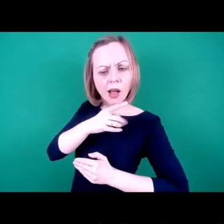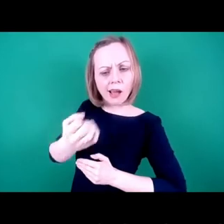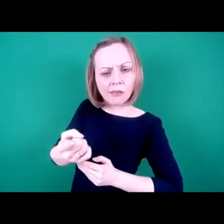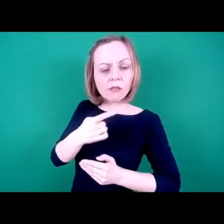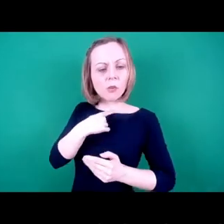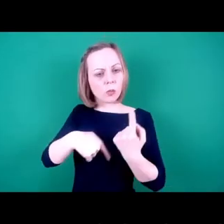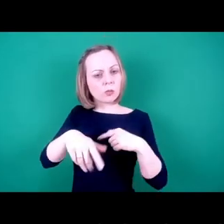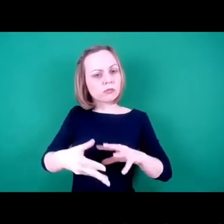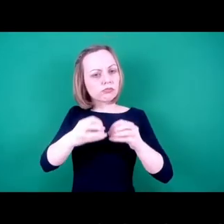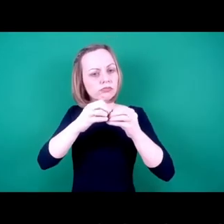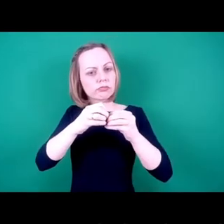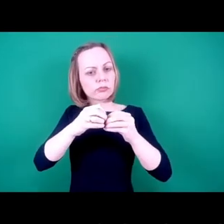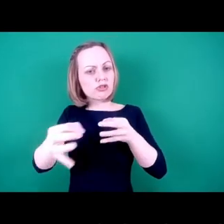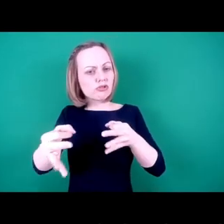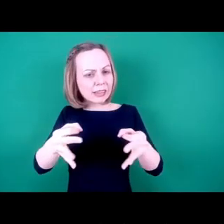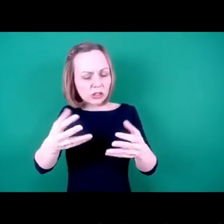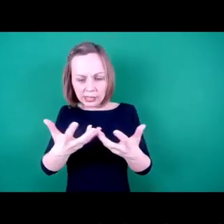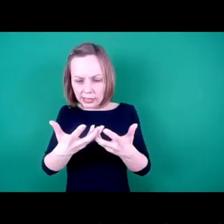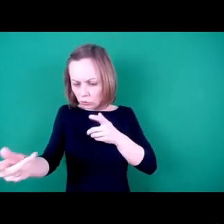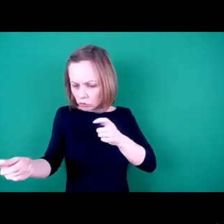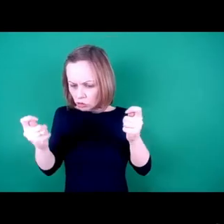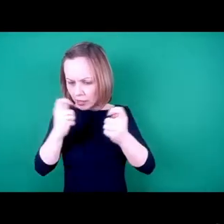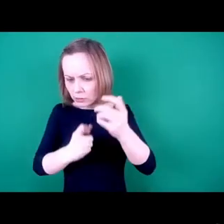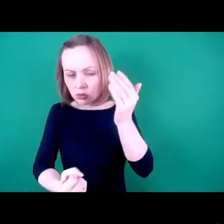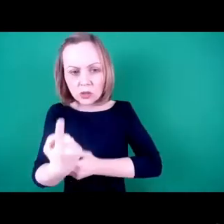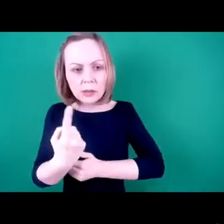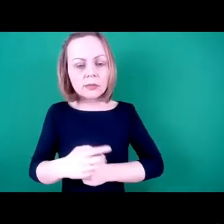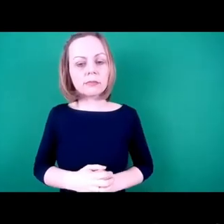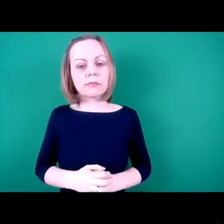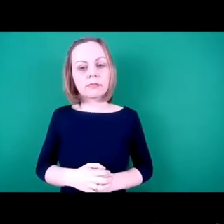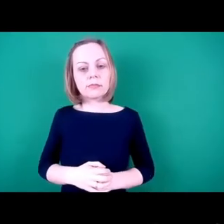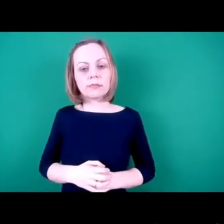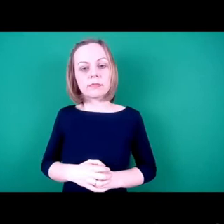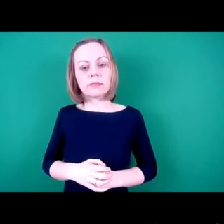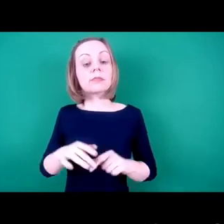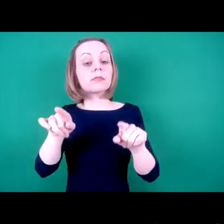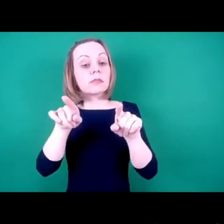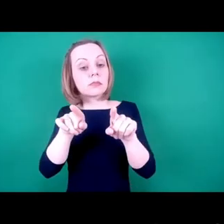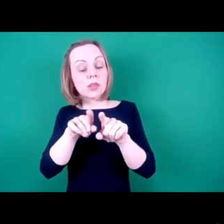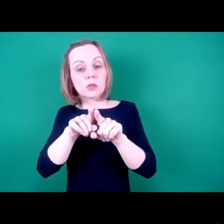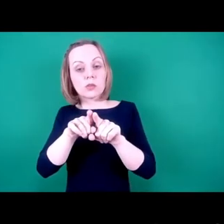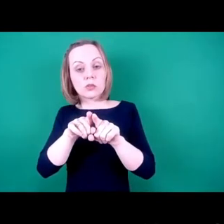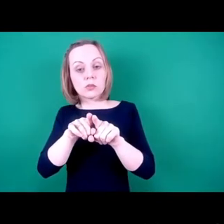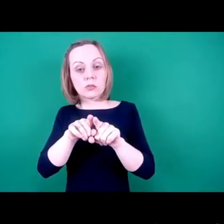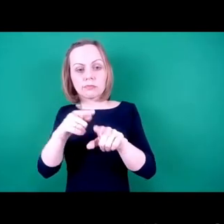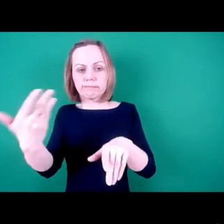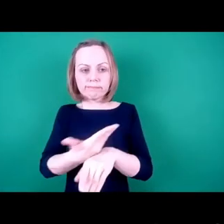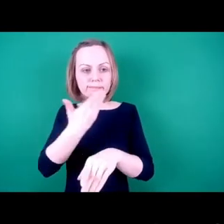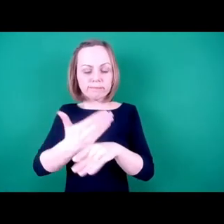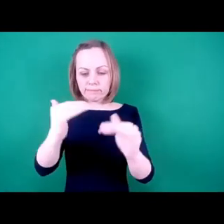to make change happen. And finally, we are setting performance measures to make sure that we're delivering change.